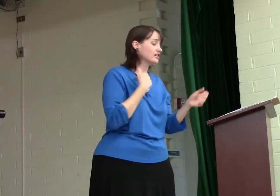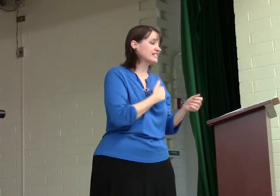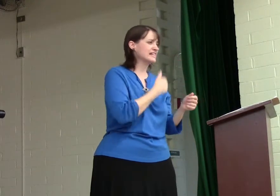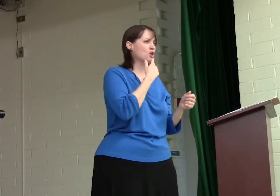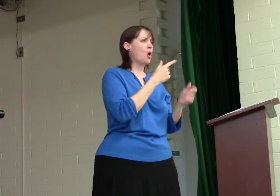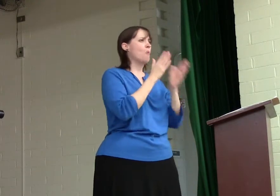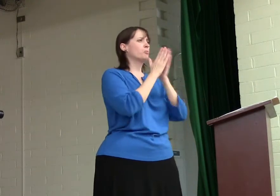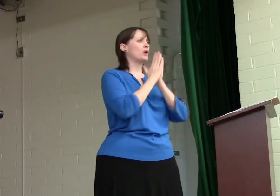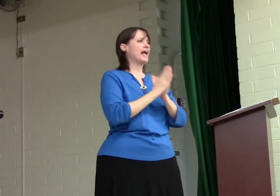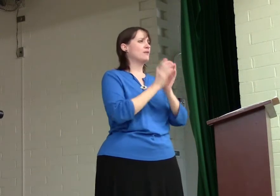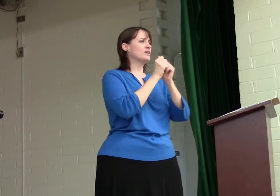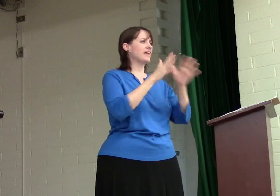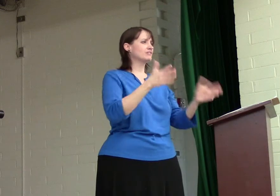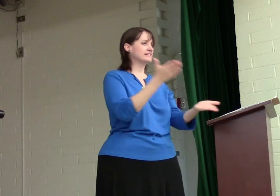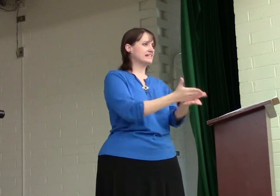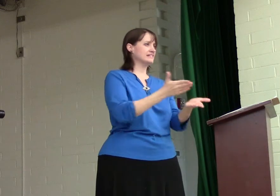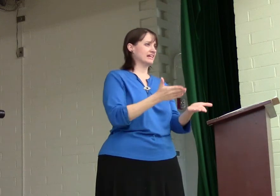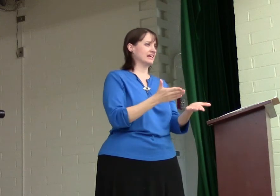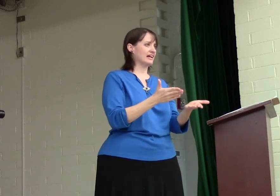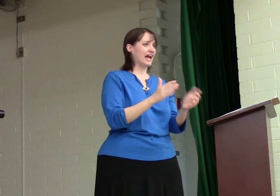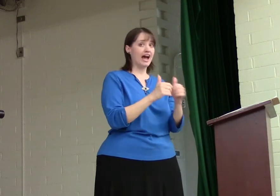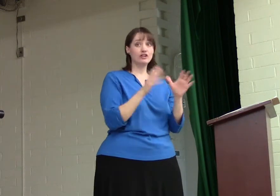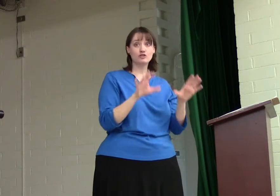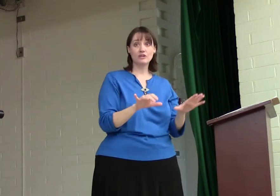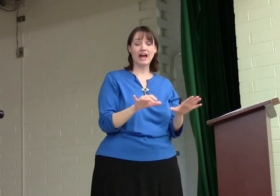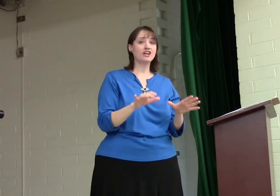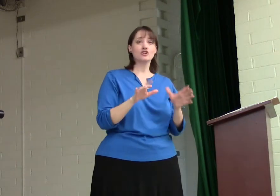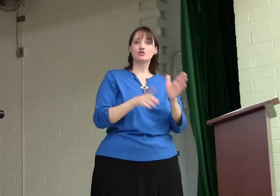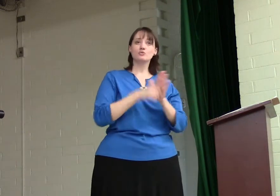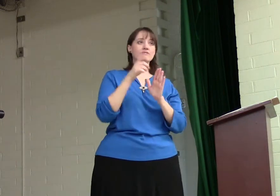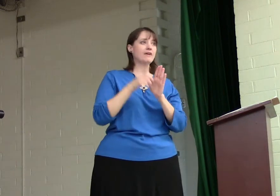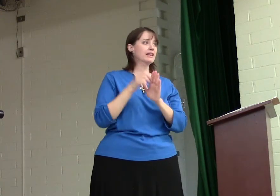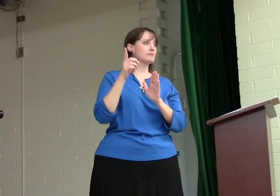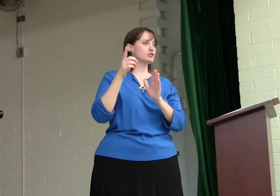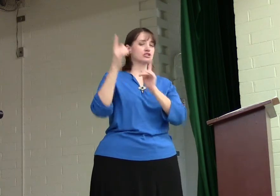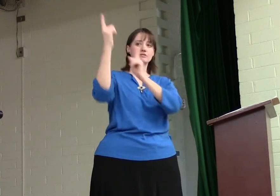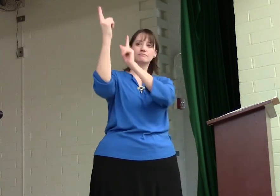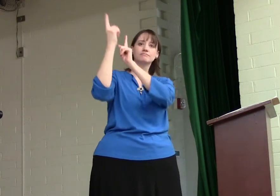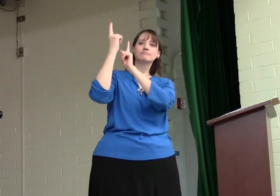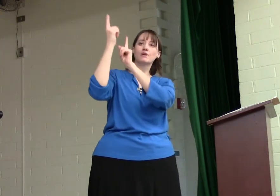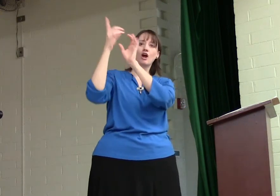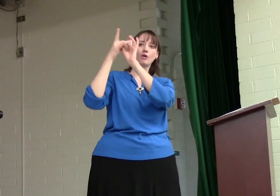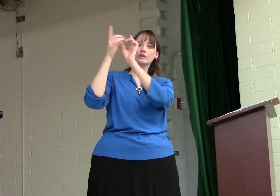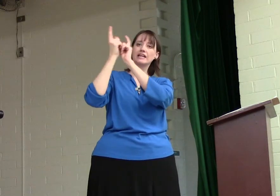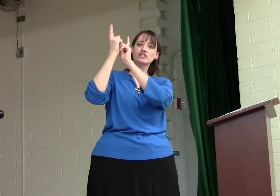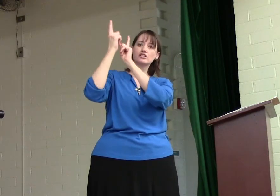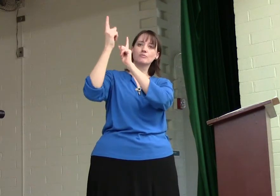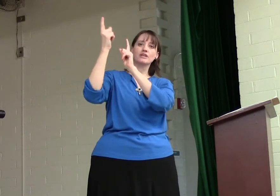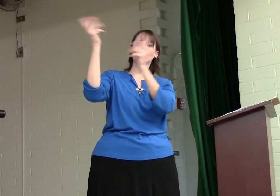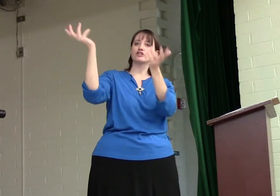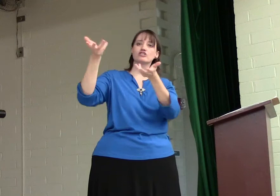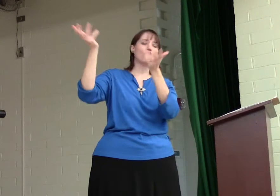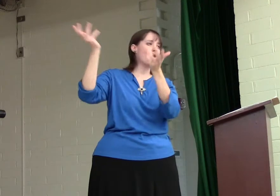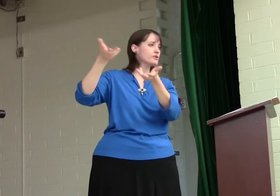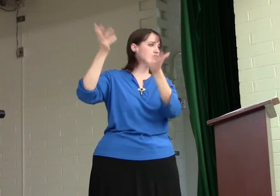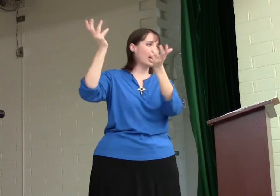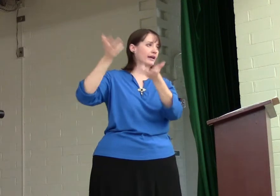us, he says, pray without ceasing. How do you do that? You develop just a relationship with him where you're just always chatting